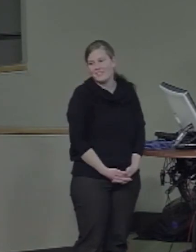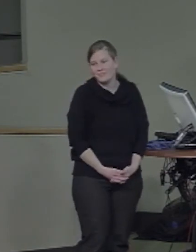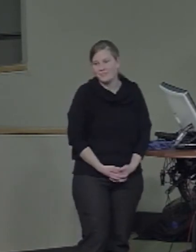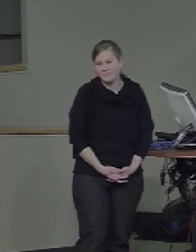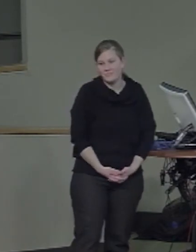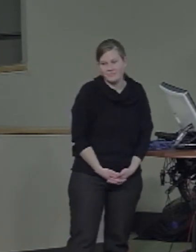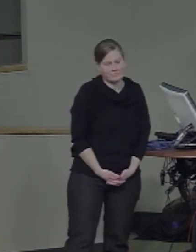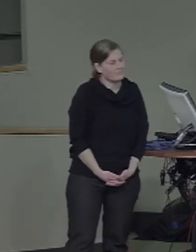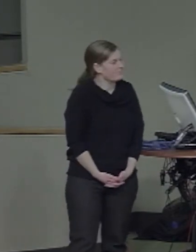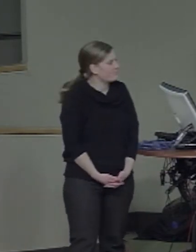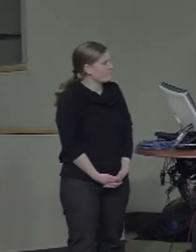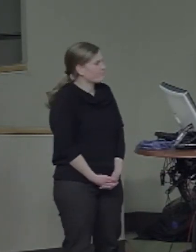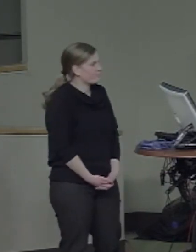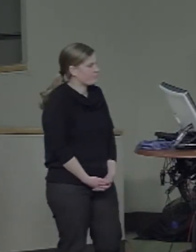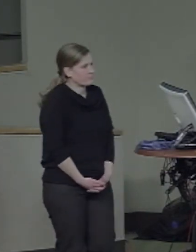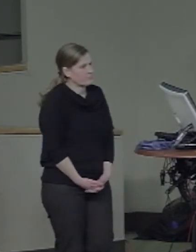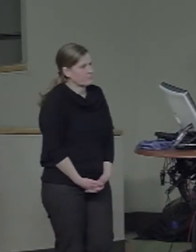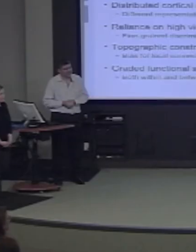Well, thank you.